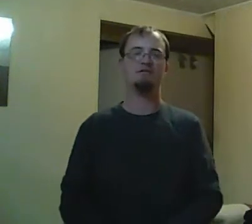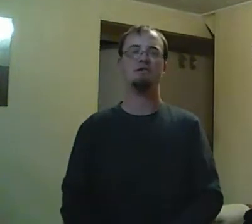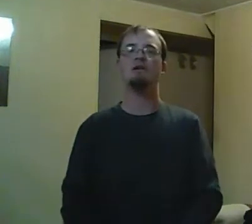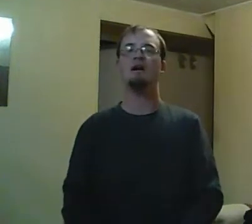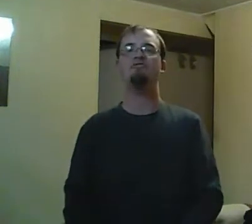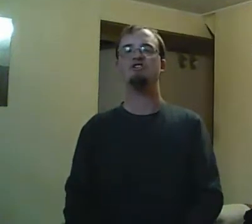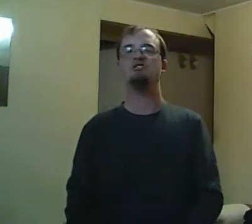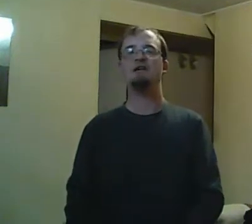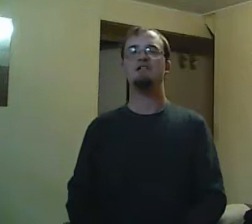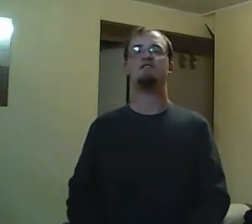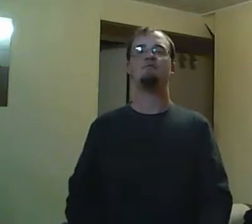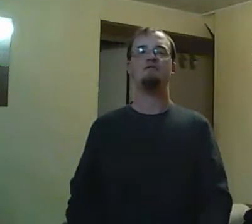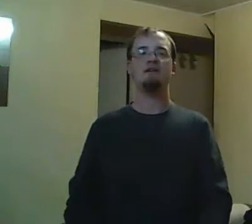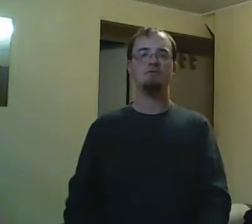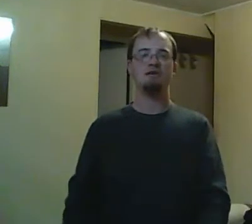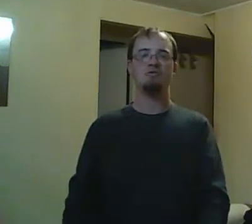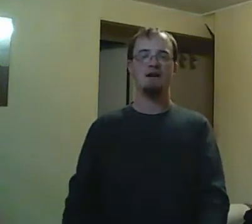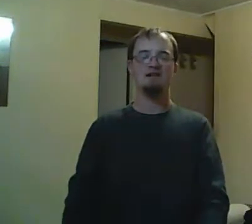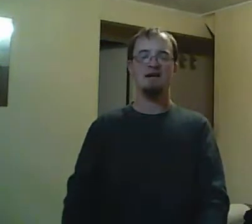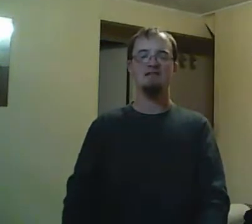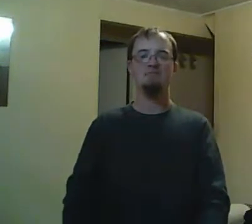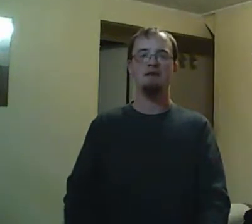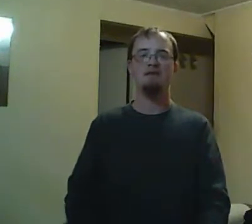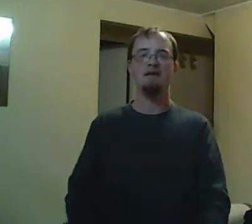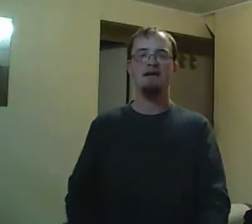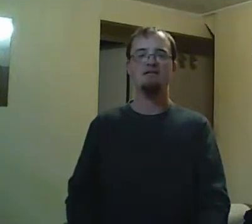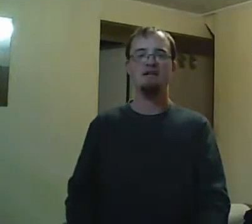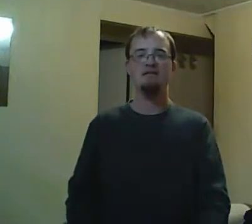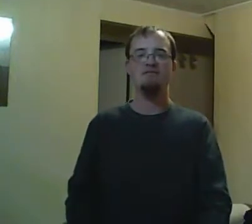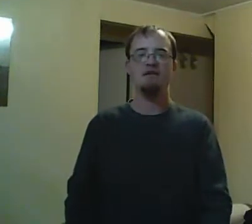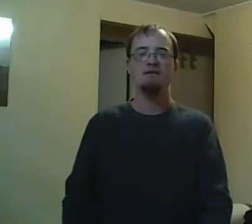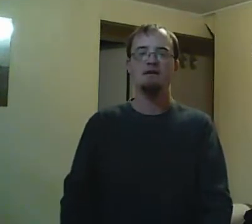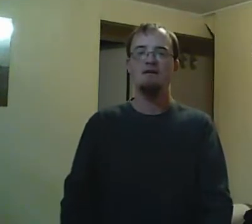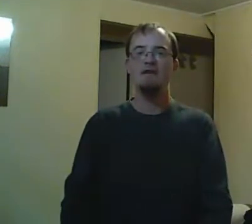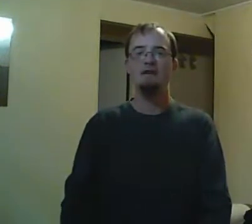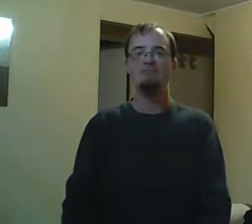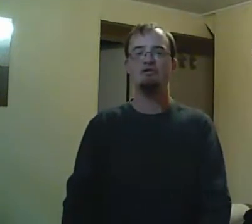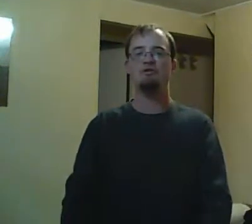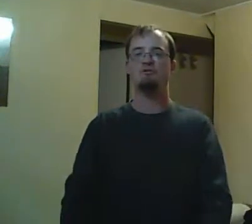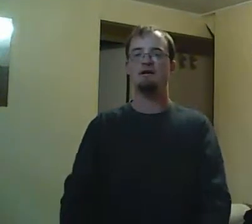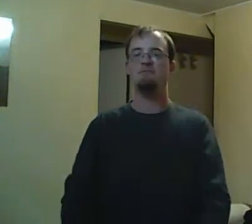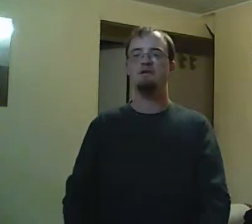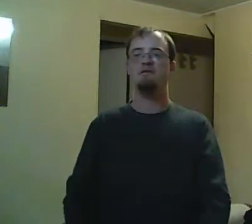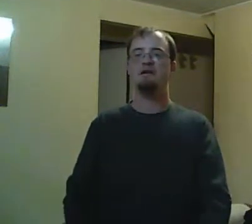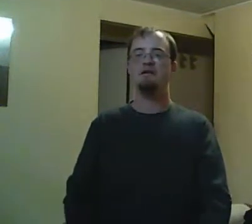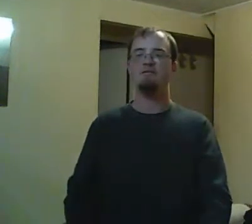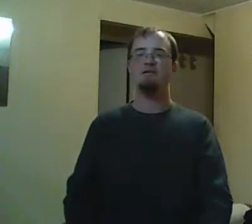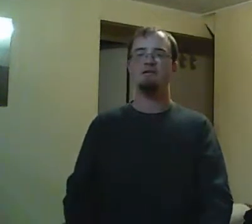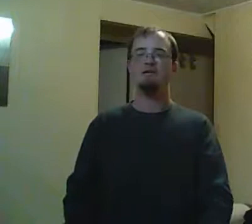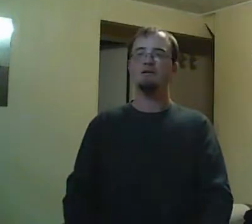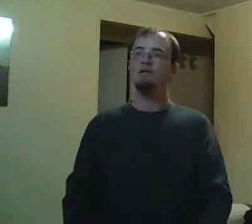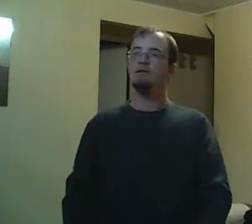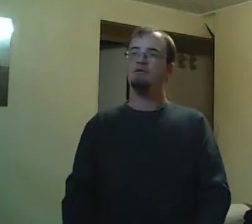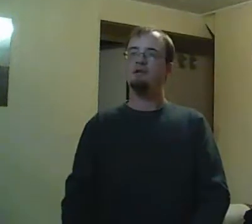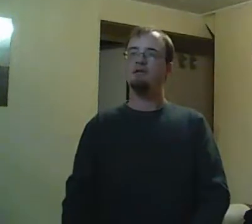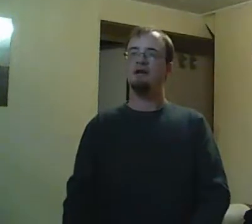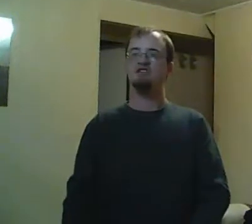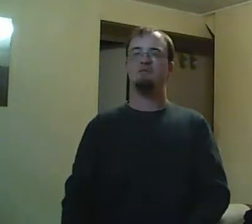tells the story about how her mother would cry herself to sleep and Alex would help her. And basically tells off Emma saying that, you don't know what it's like.